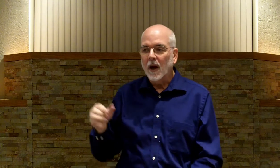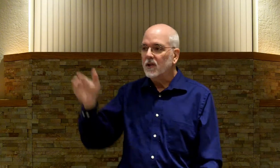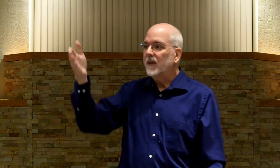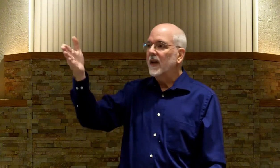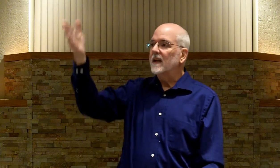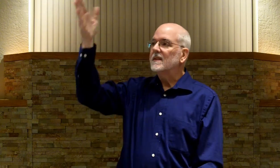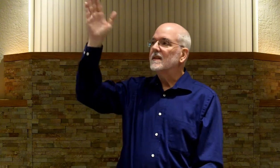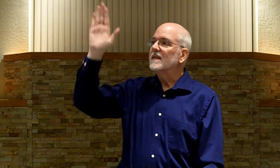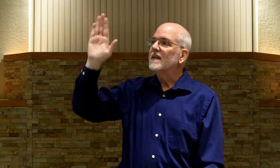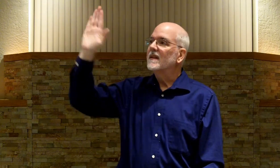apostrophe S.